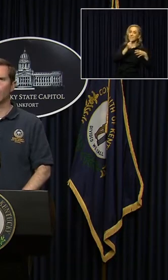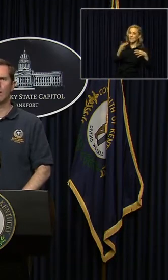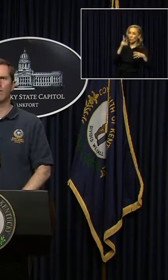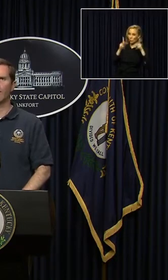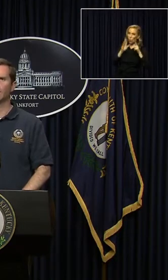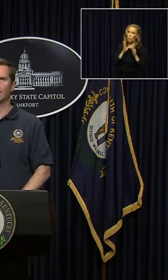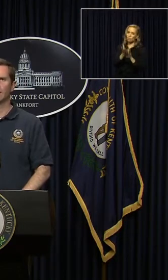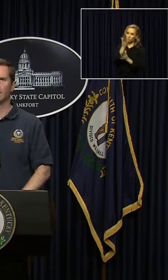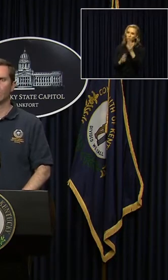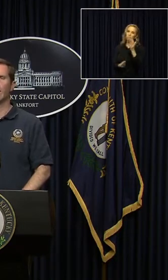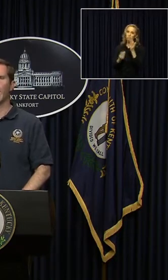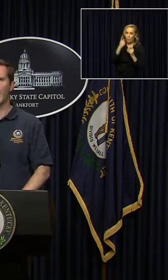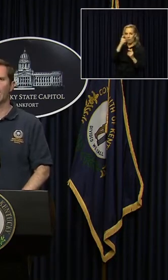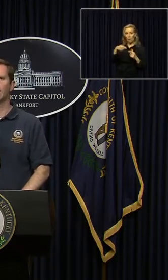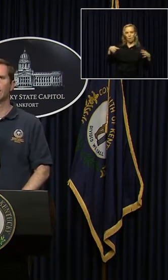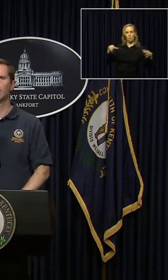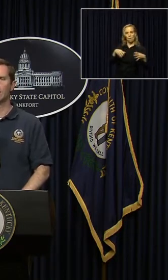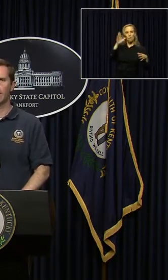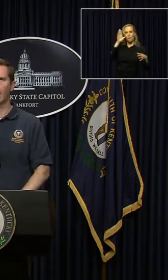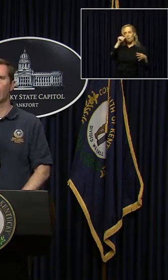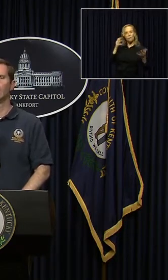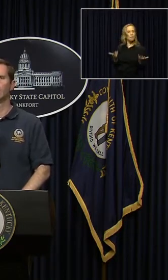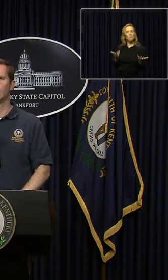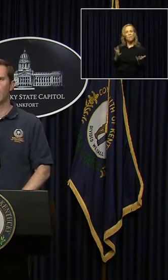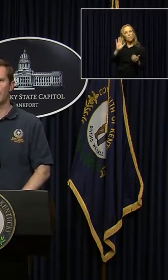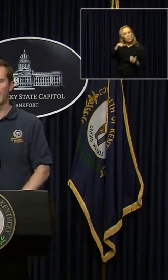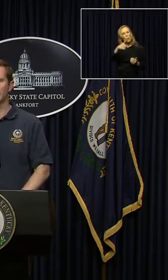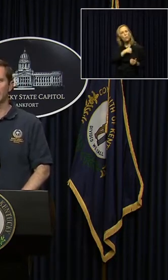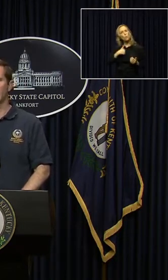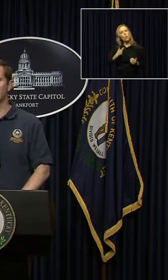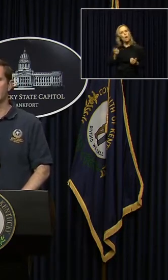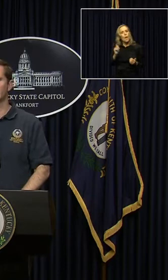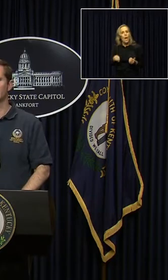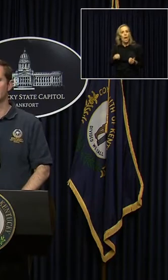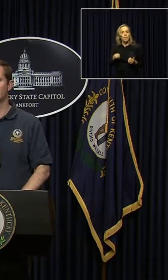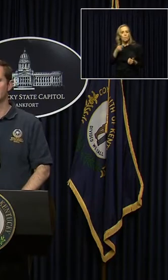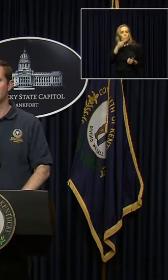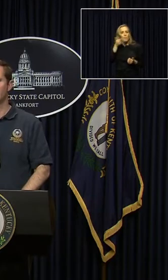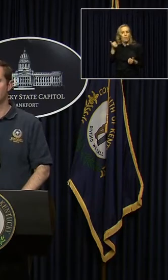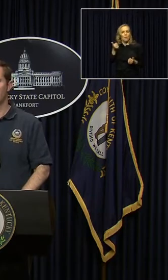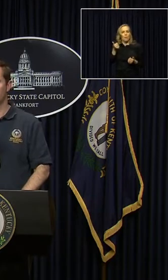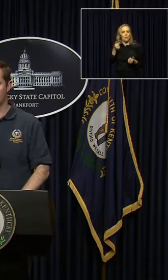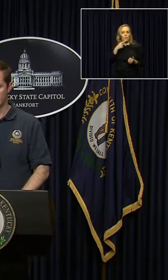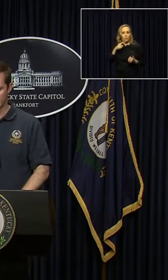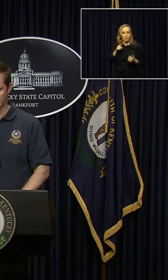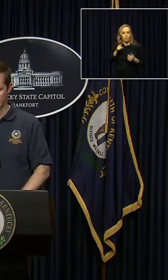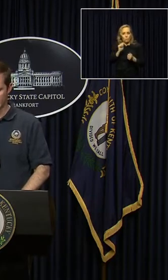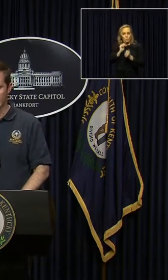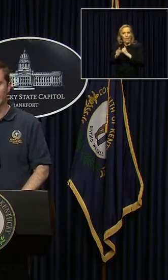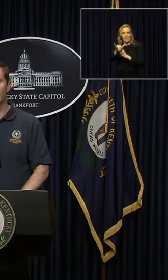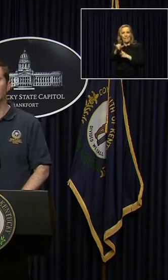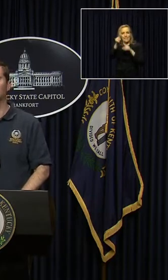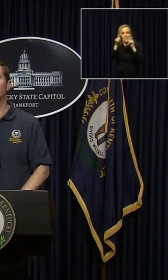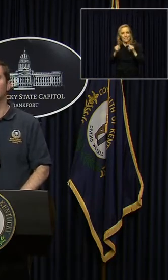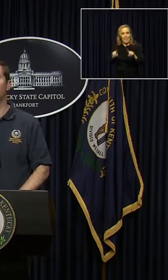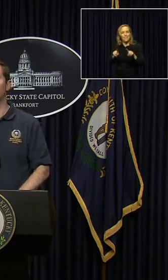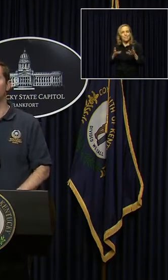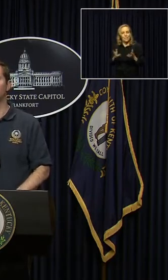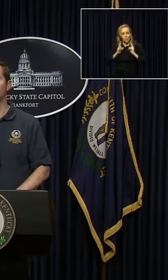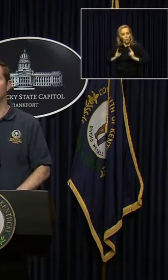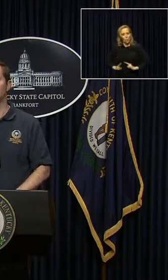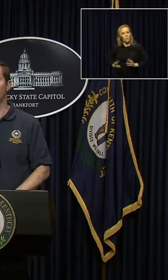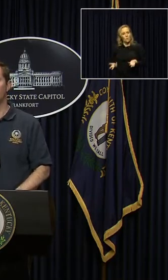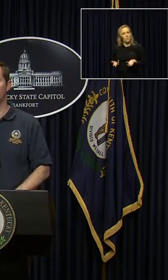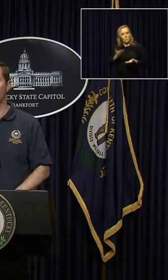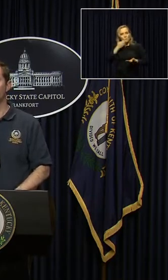it. That is what we're facing. We have to be better about passing that test of humanity. And even when it's really